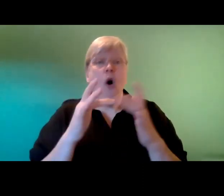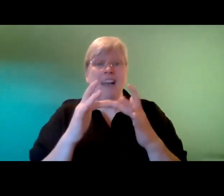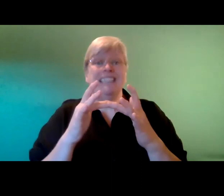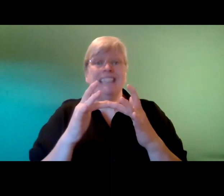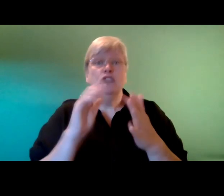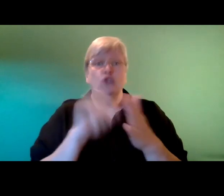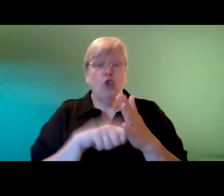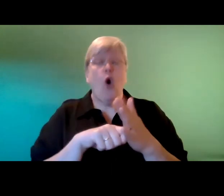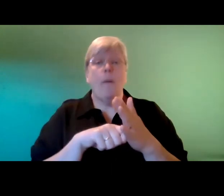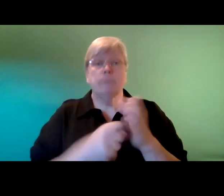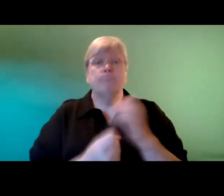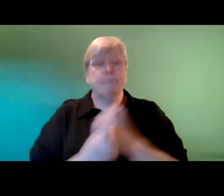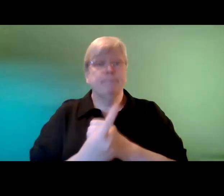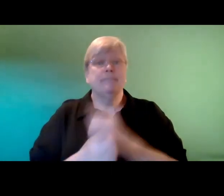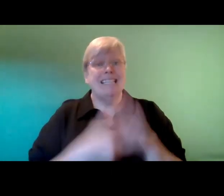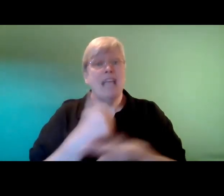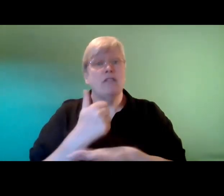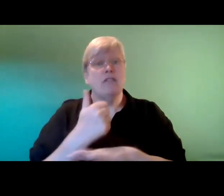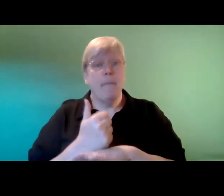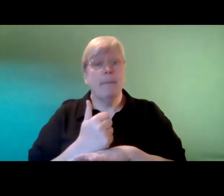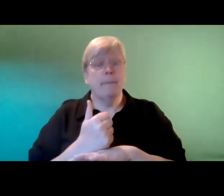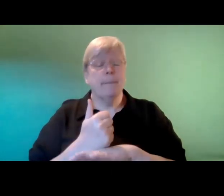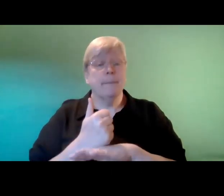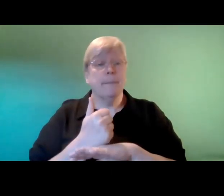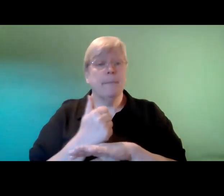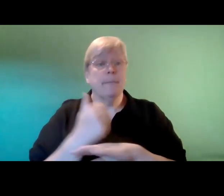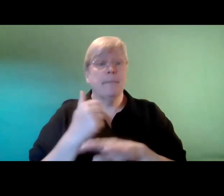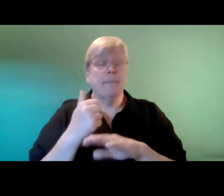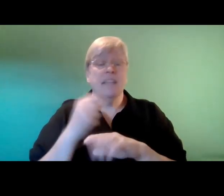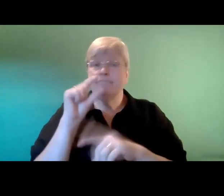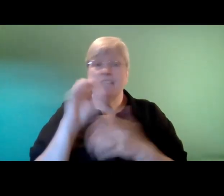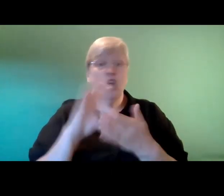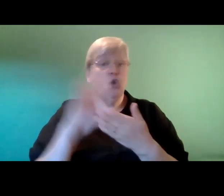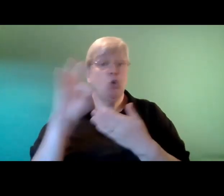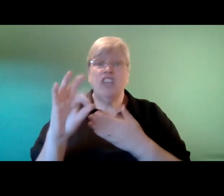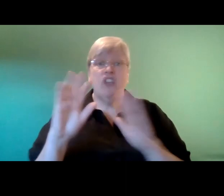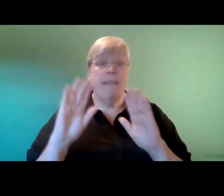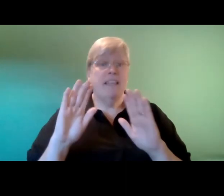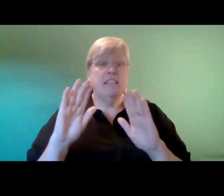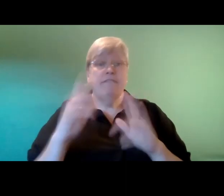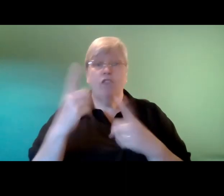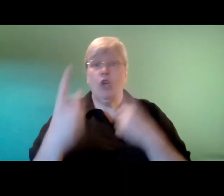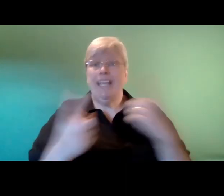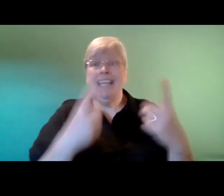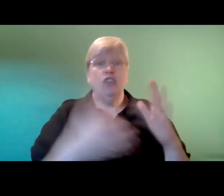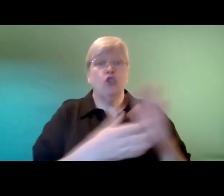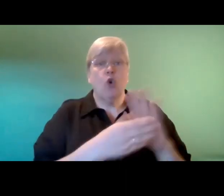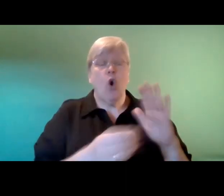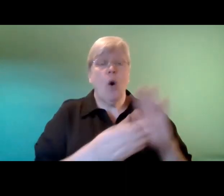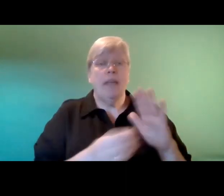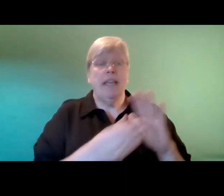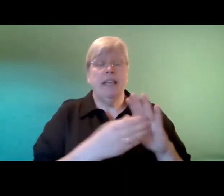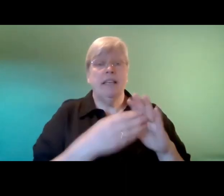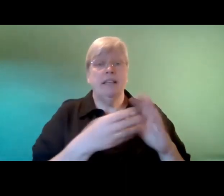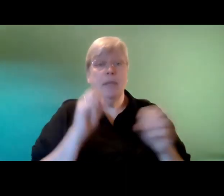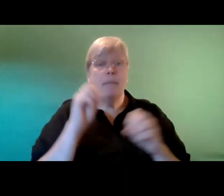well um and yeah and it's just a small donation in return for a copy um and then it'll be posted out